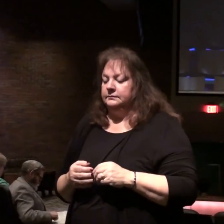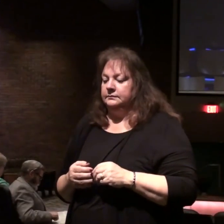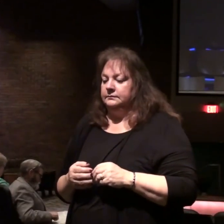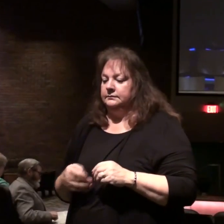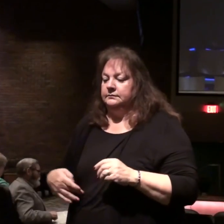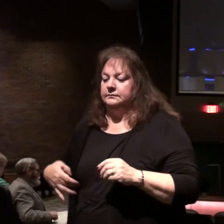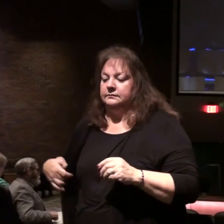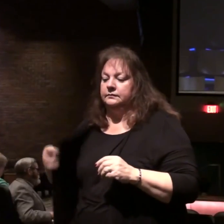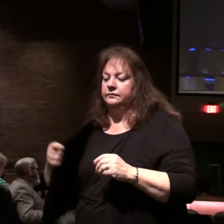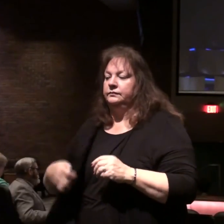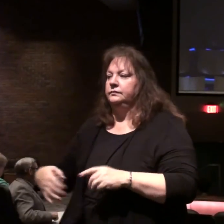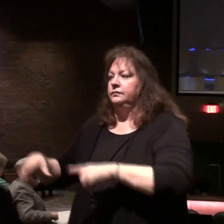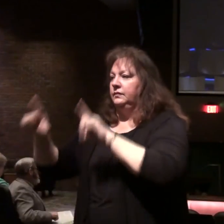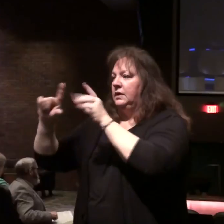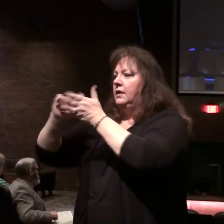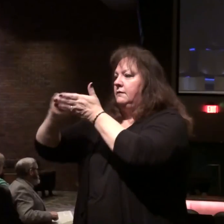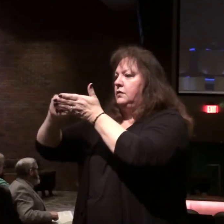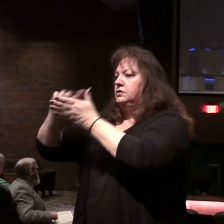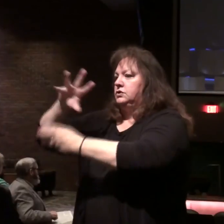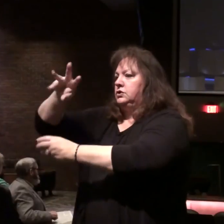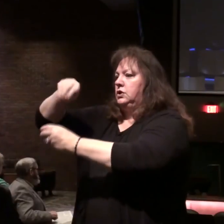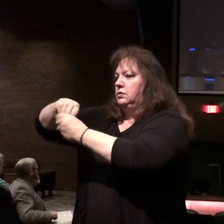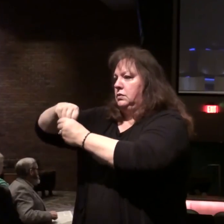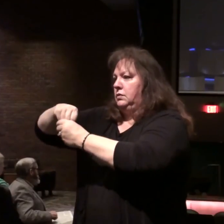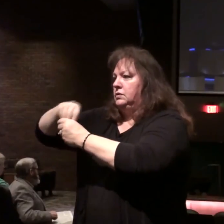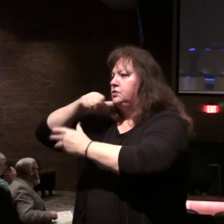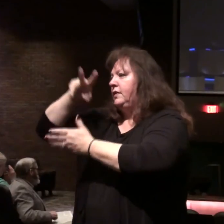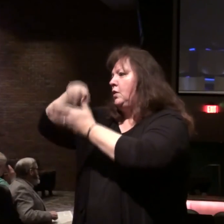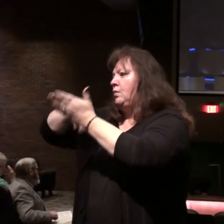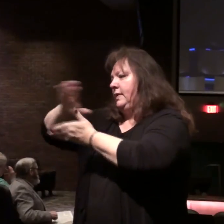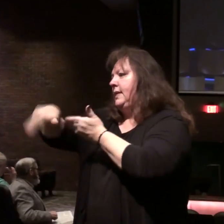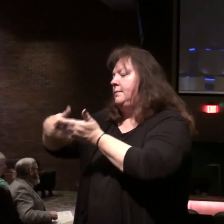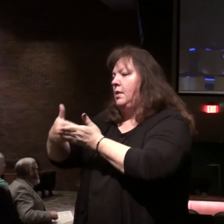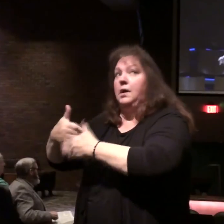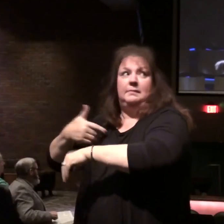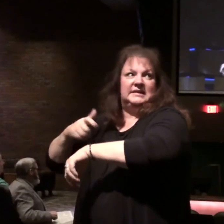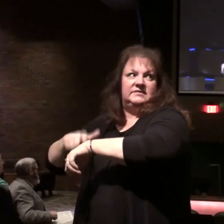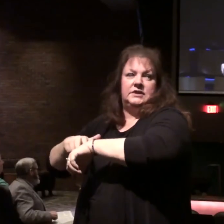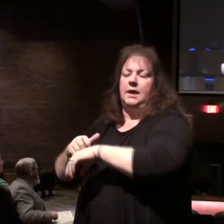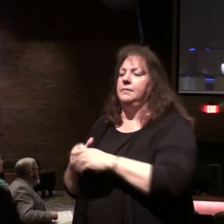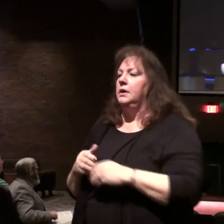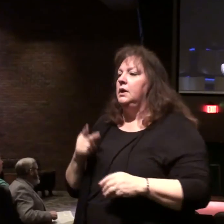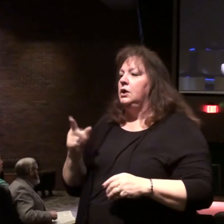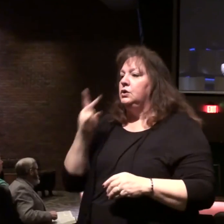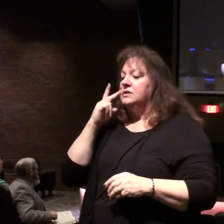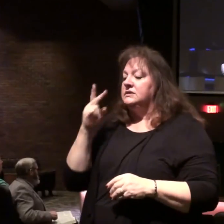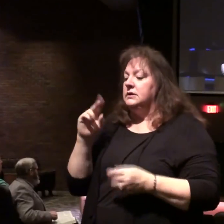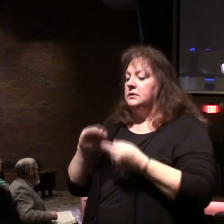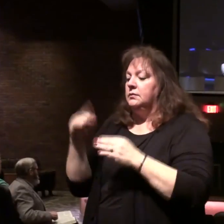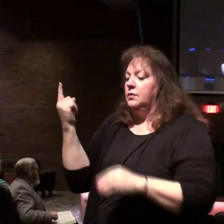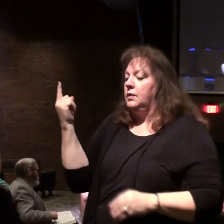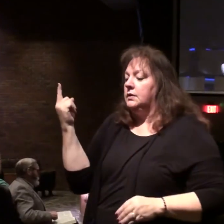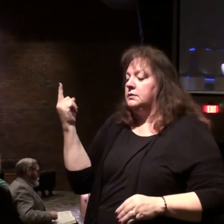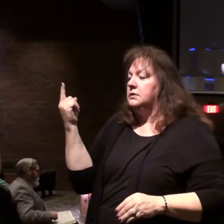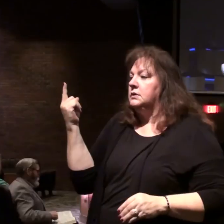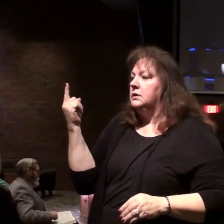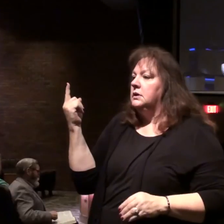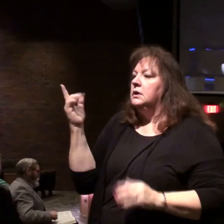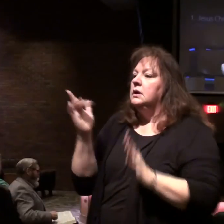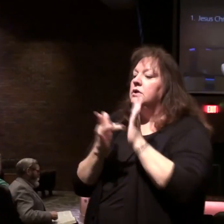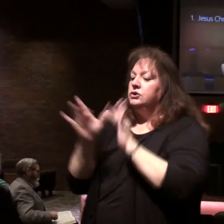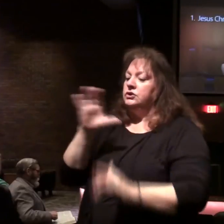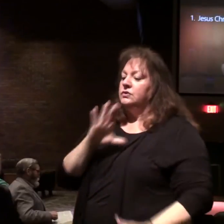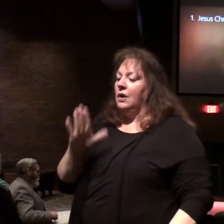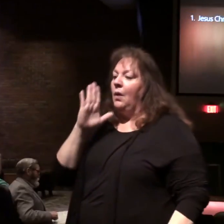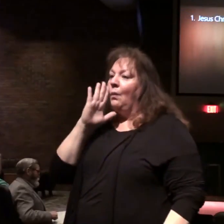and I put the verses with this even if I don't read them all for time you can see the first one most important Jesus Christ